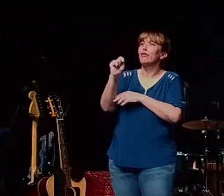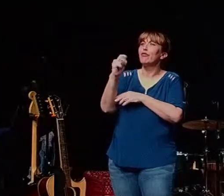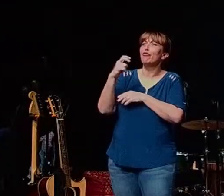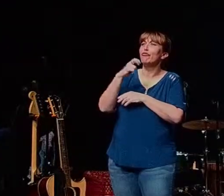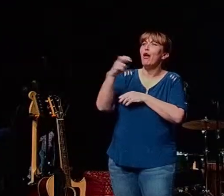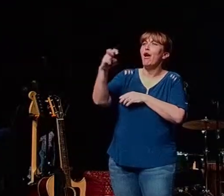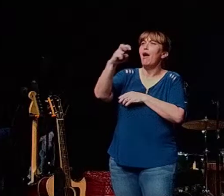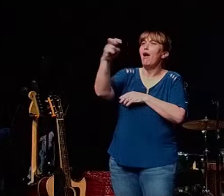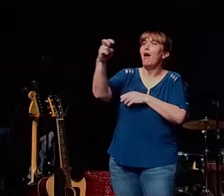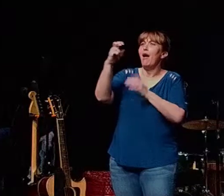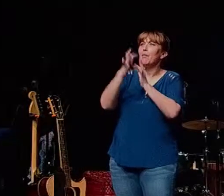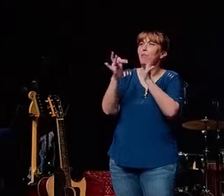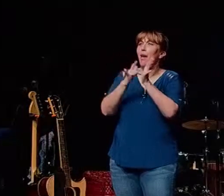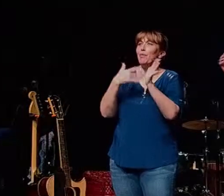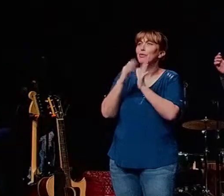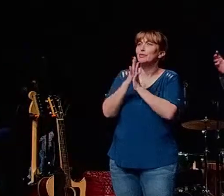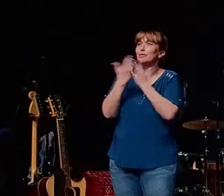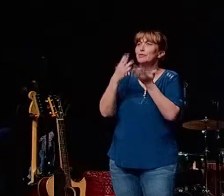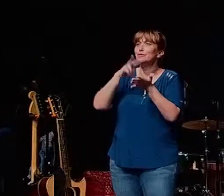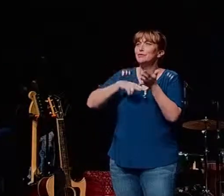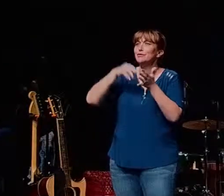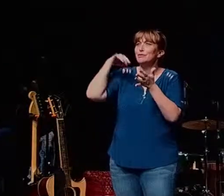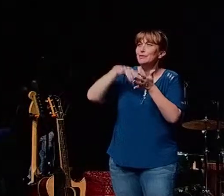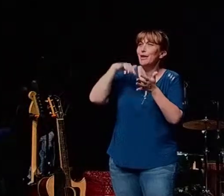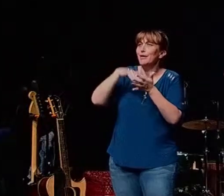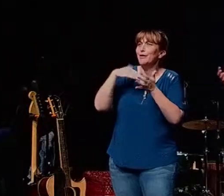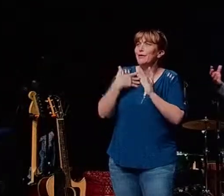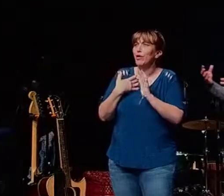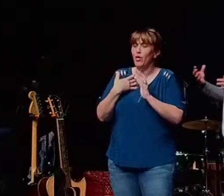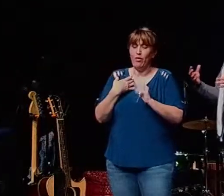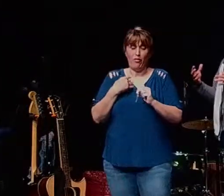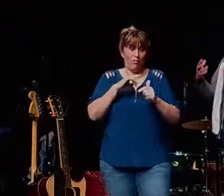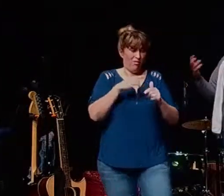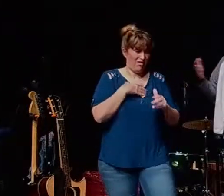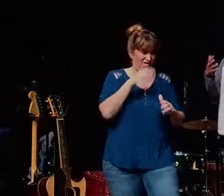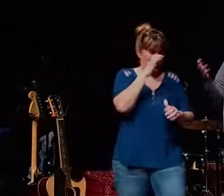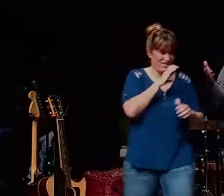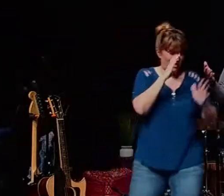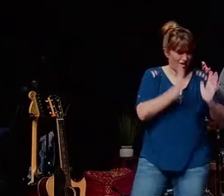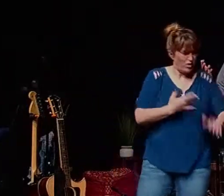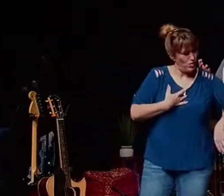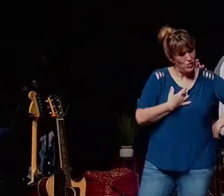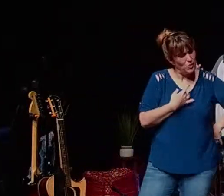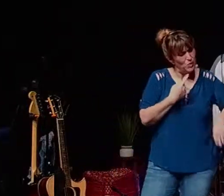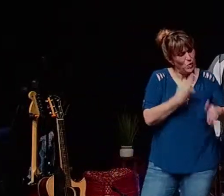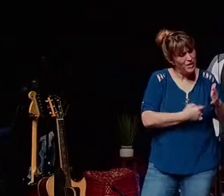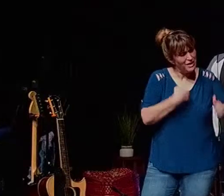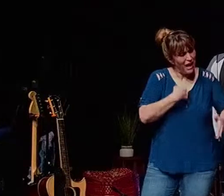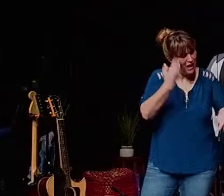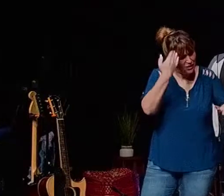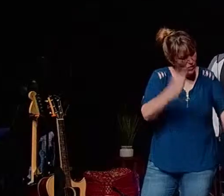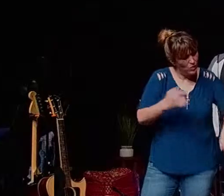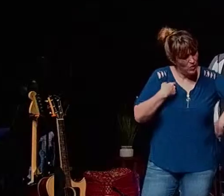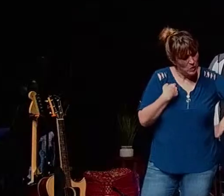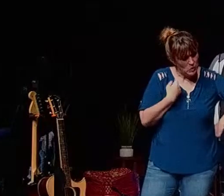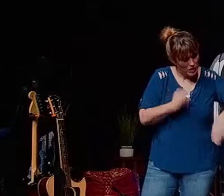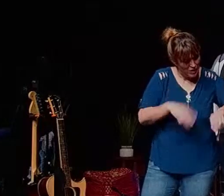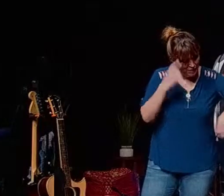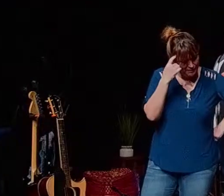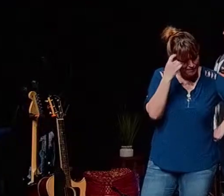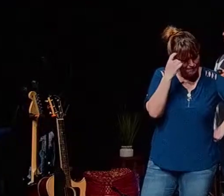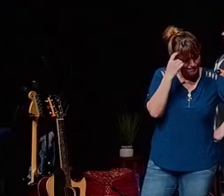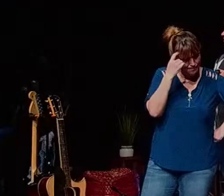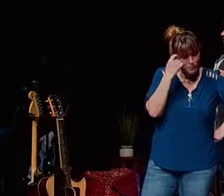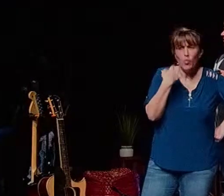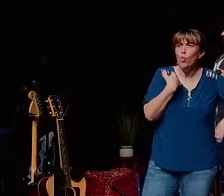a span of a chariot ride this seeker went from what is it that i don't know right in a